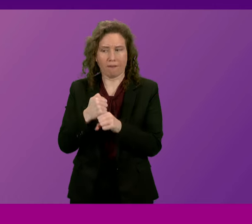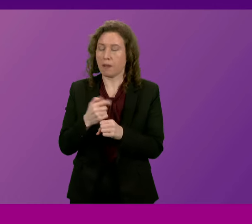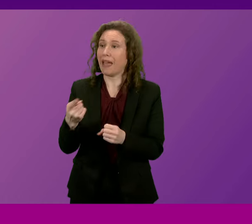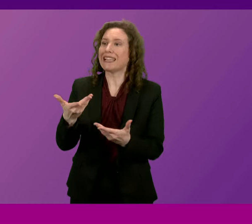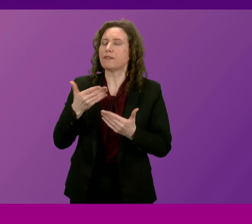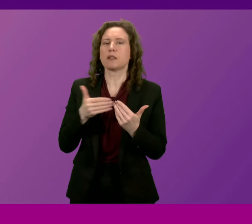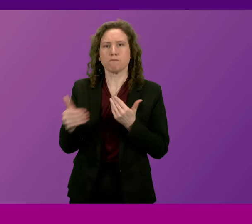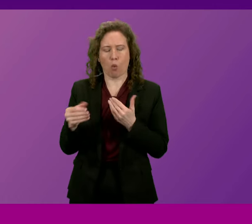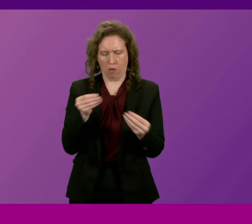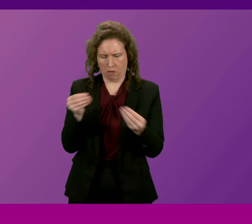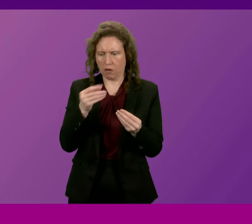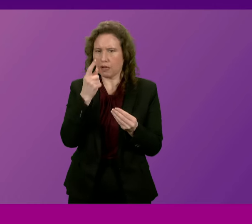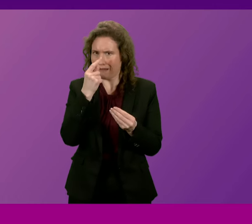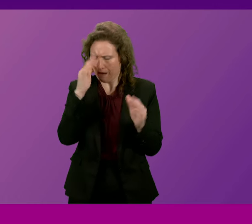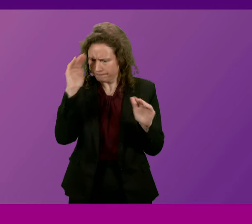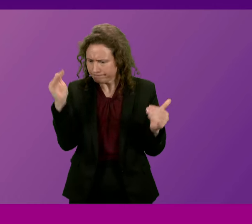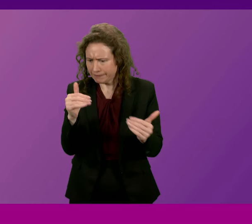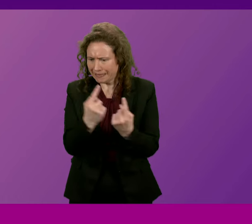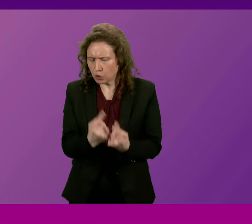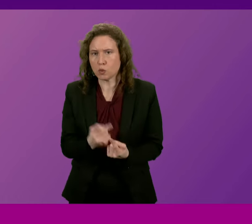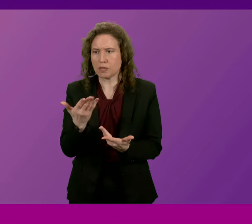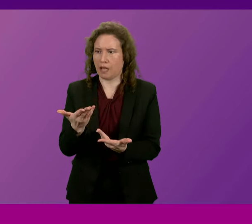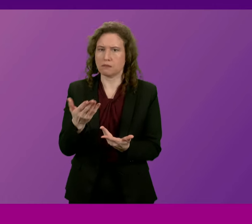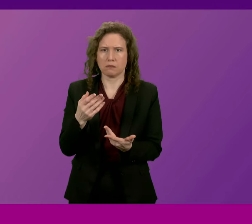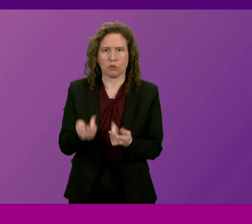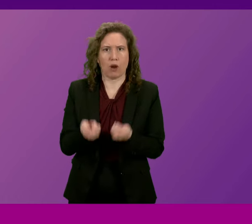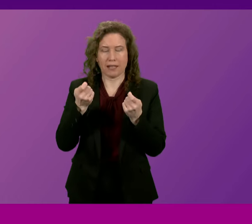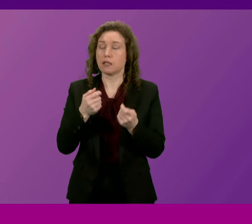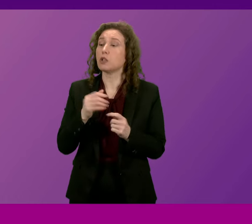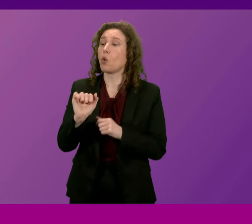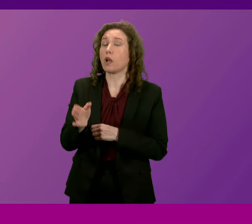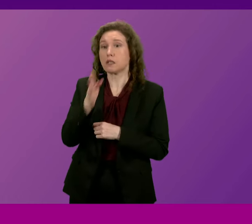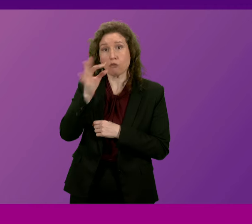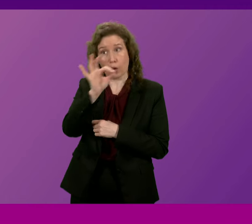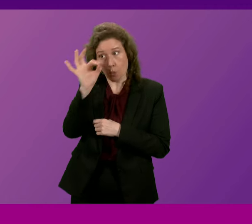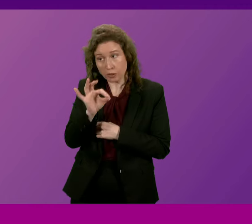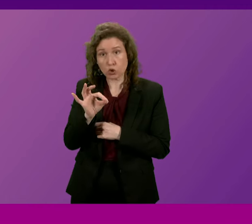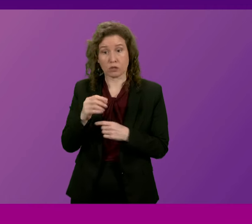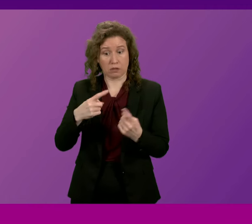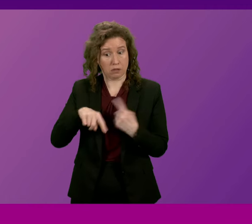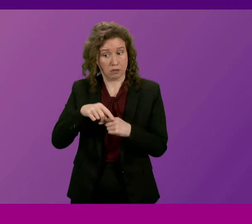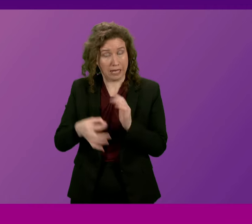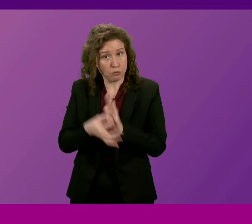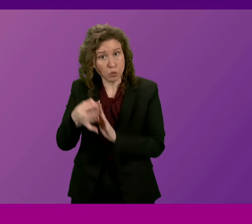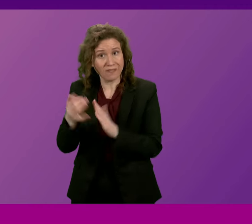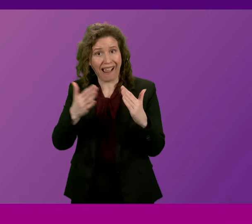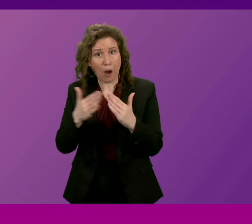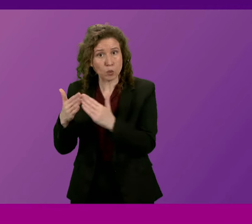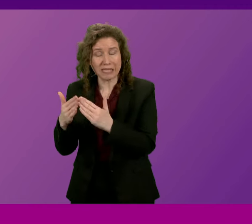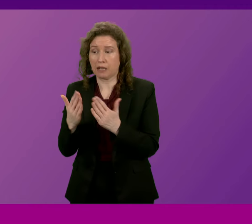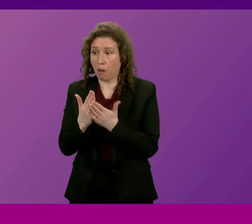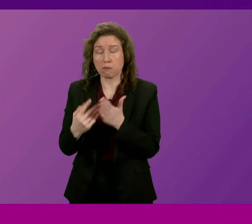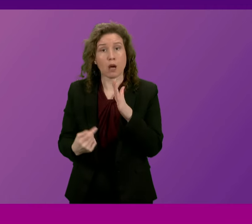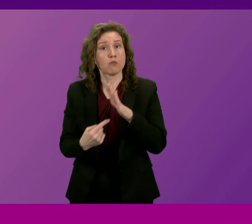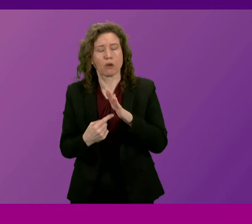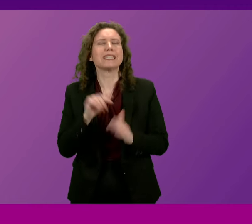to address the issues that Mr Griffin puts to me. So in answer to his direct question, does the improvement of the housing situation remain a priority